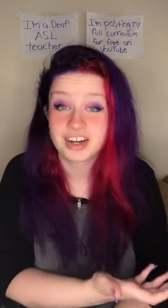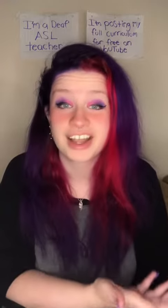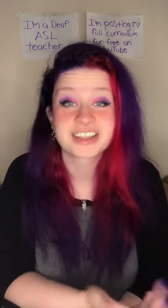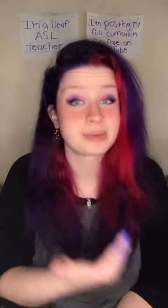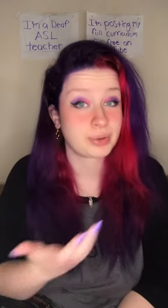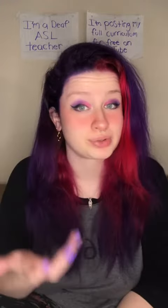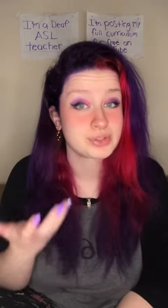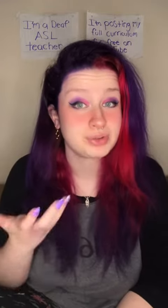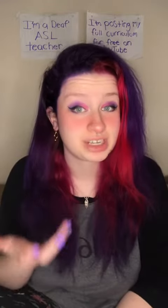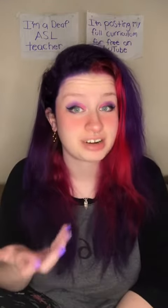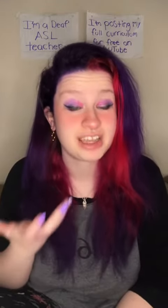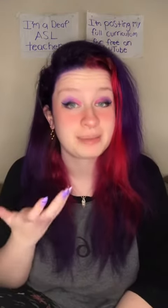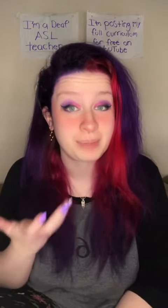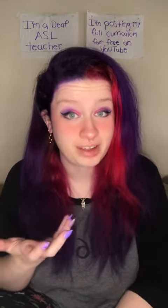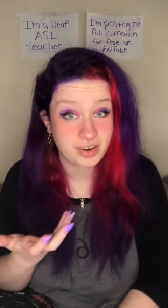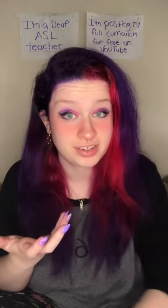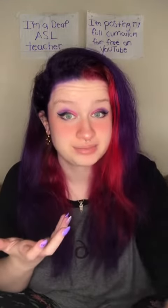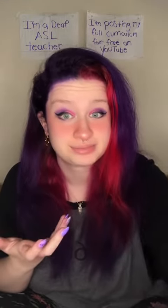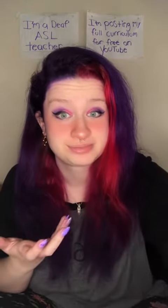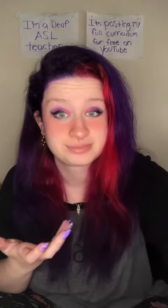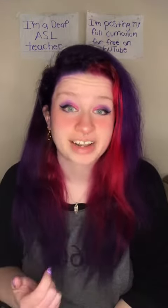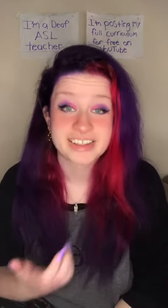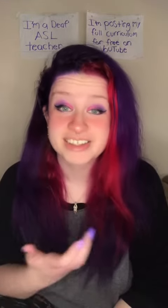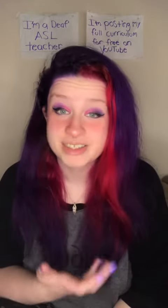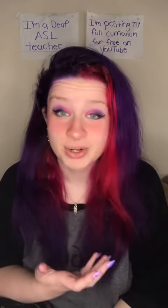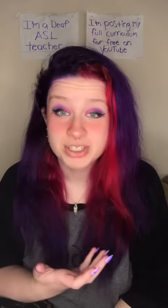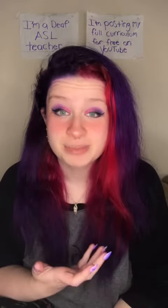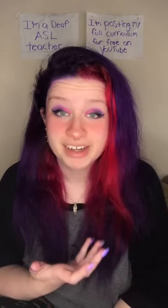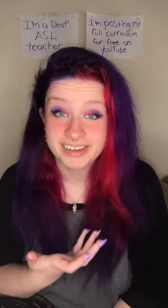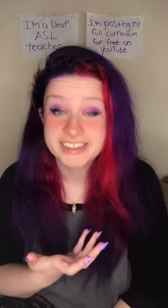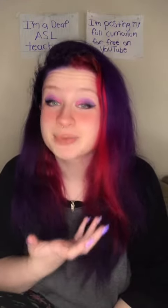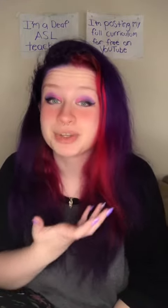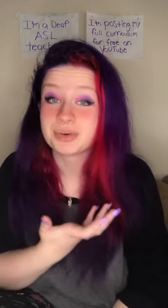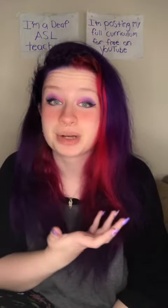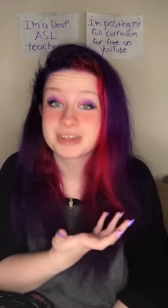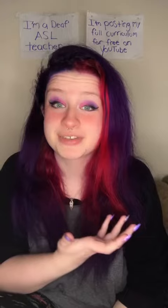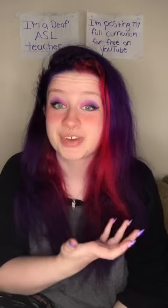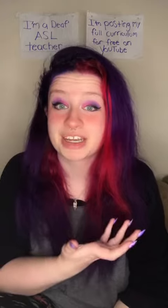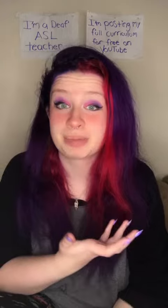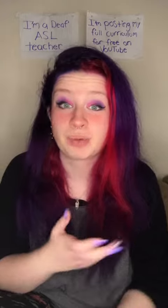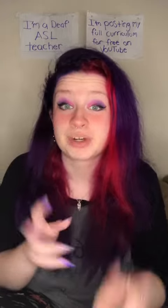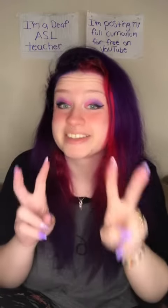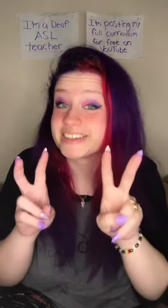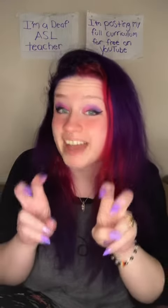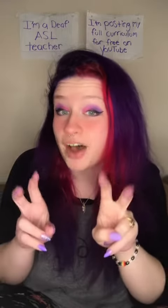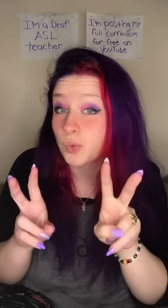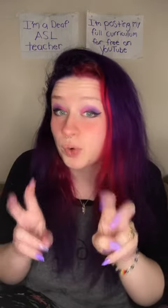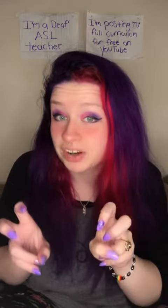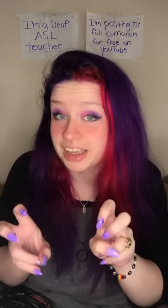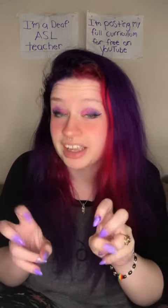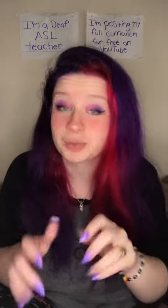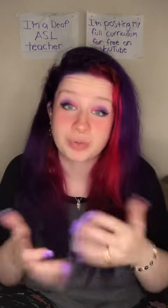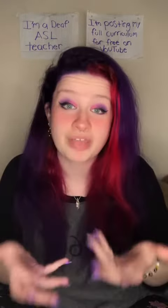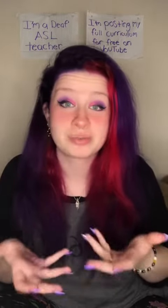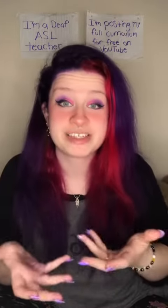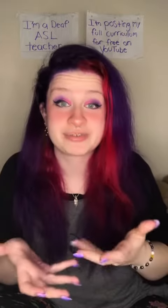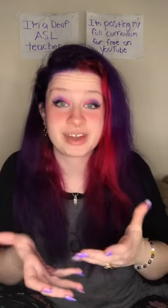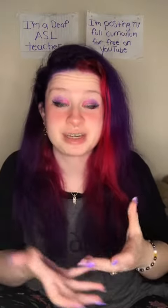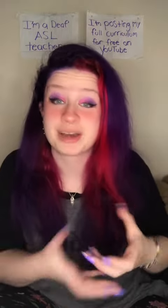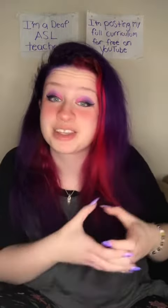as opposed to hearing impaired. This is largely because we don't want to be defined by what's not working and would rather be defined by the